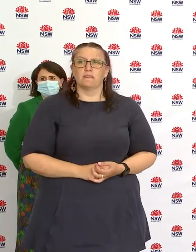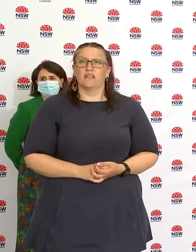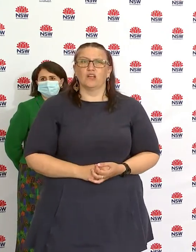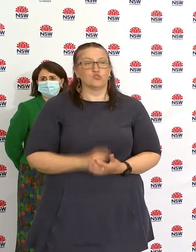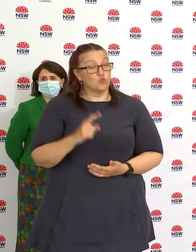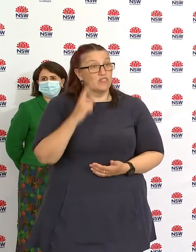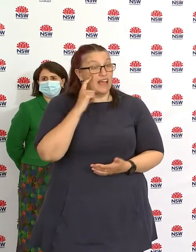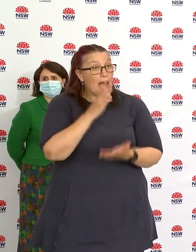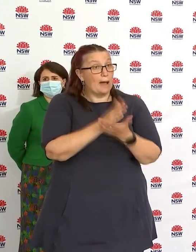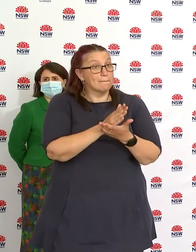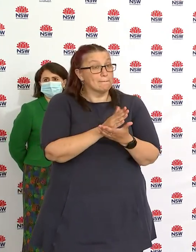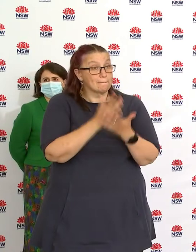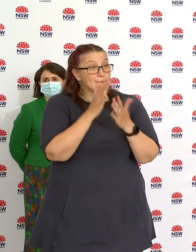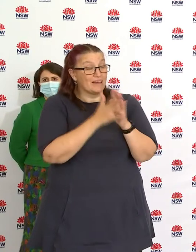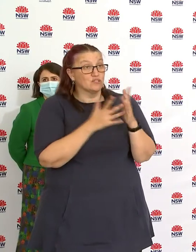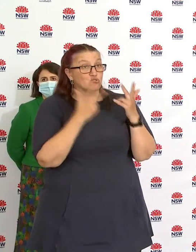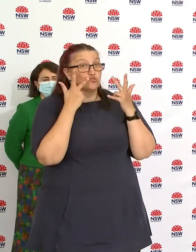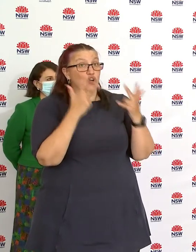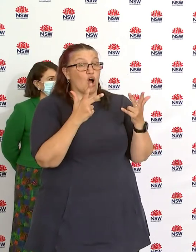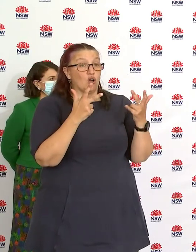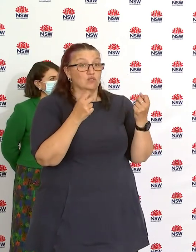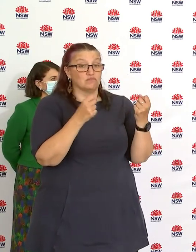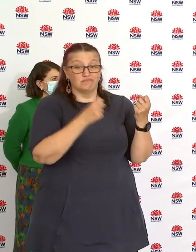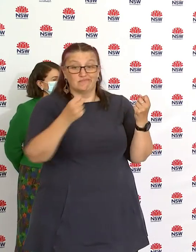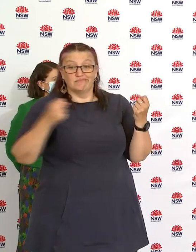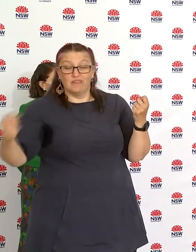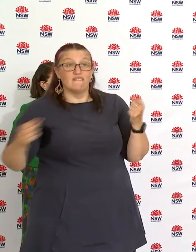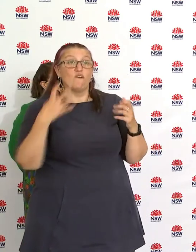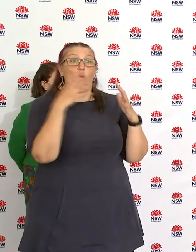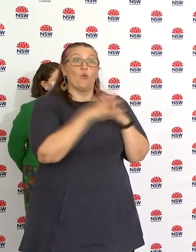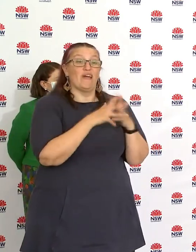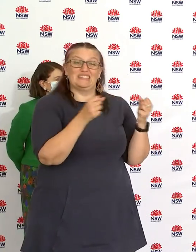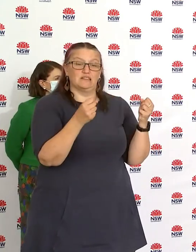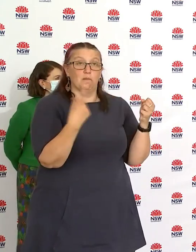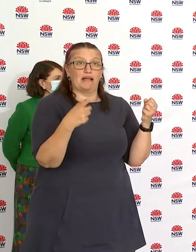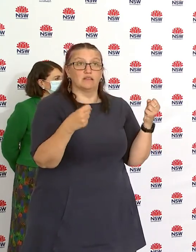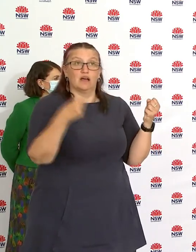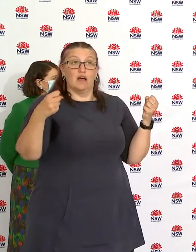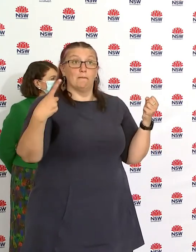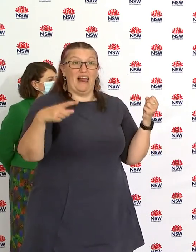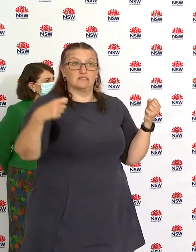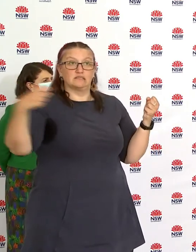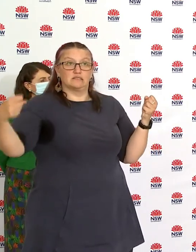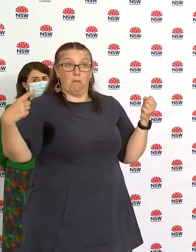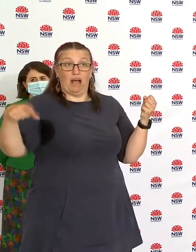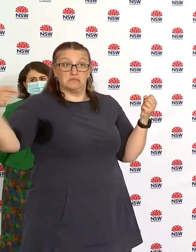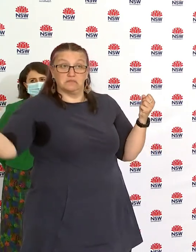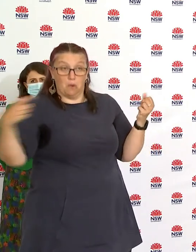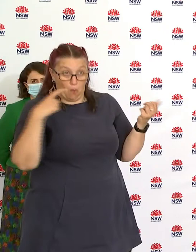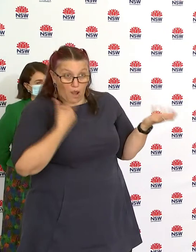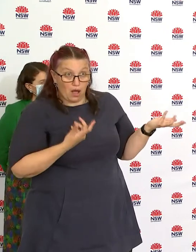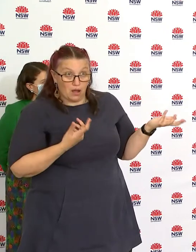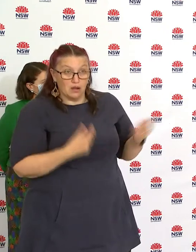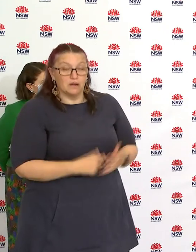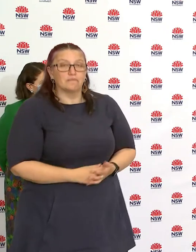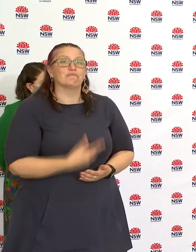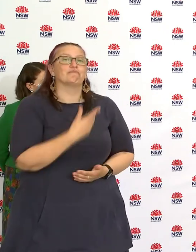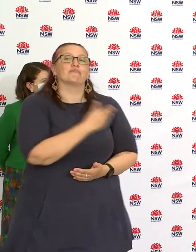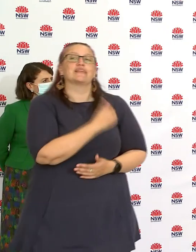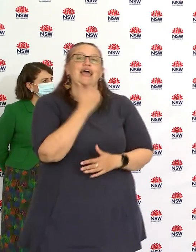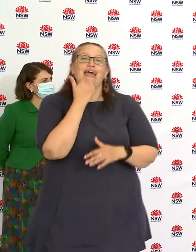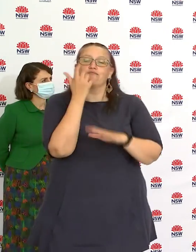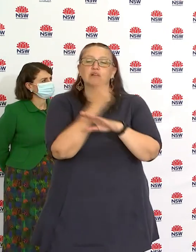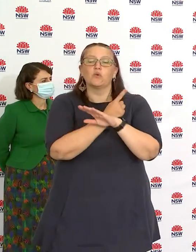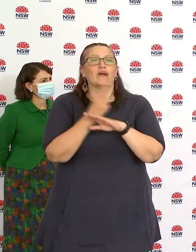uh well they're weekly payments uh lucy so um the agreement that we've reached with the commonwealth government is that each